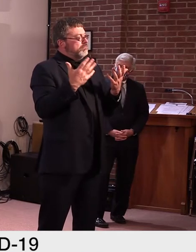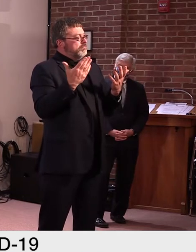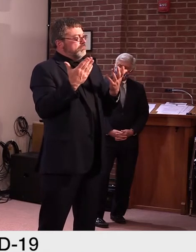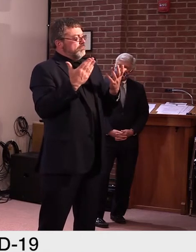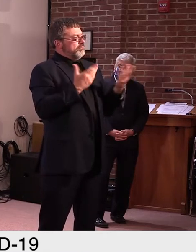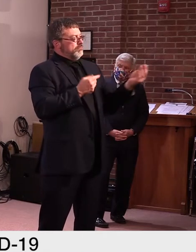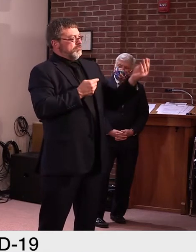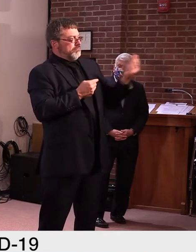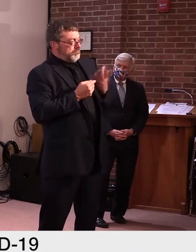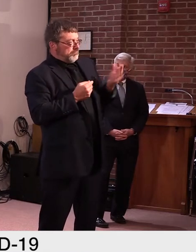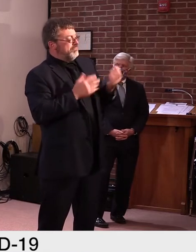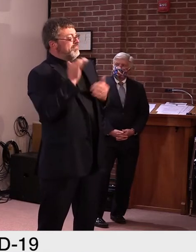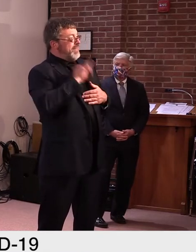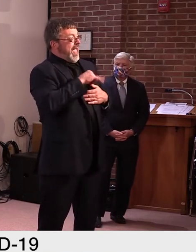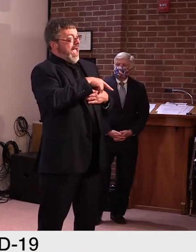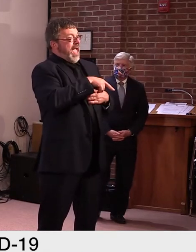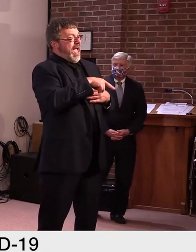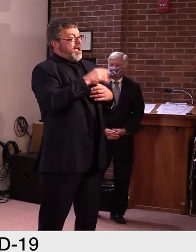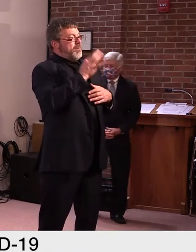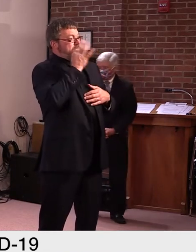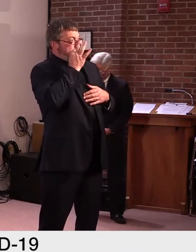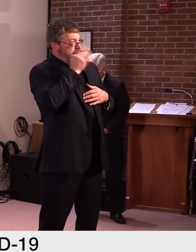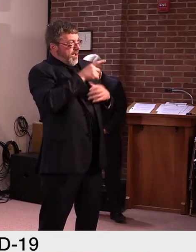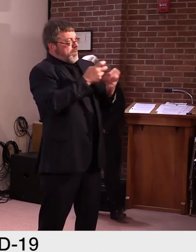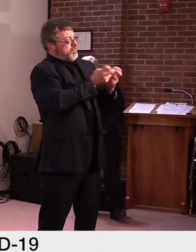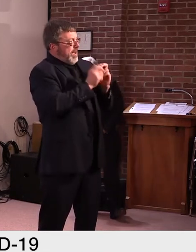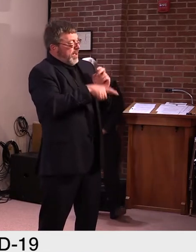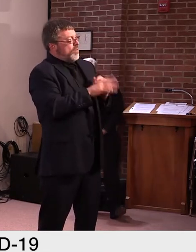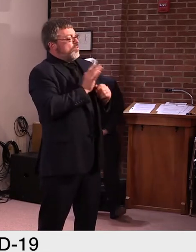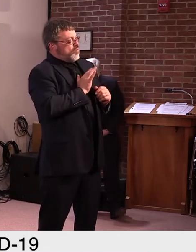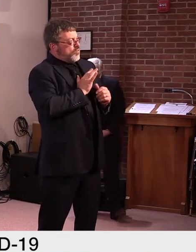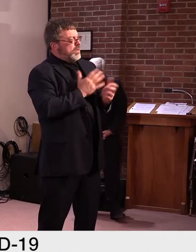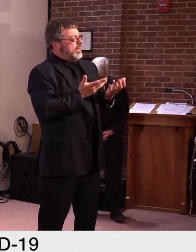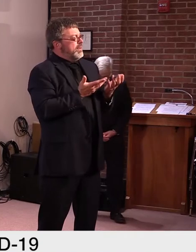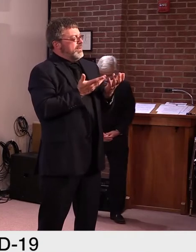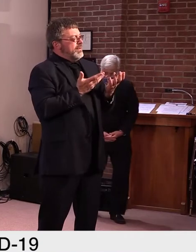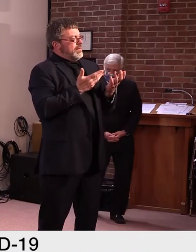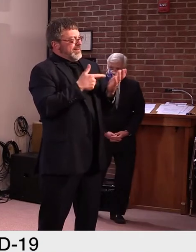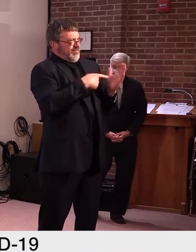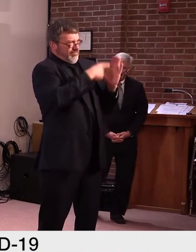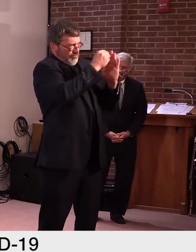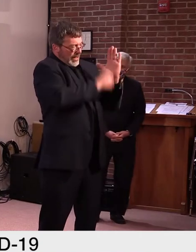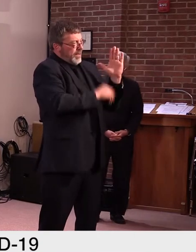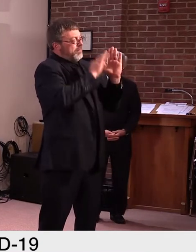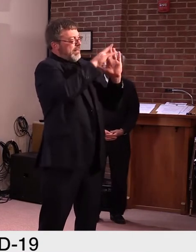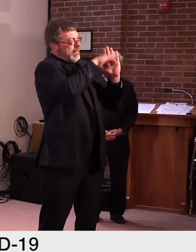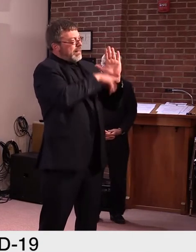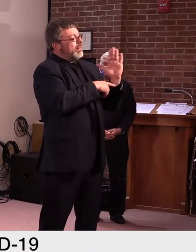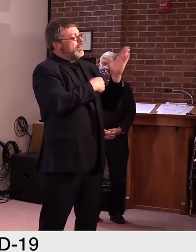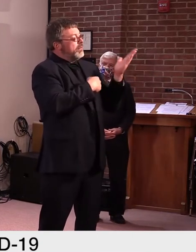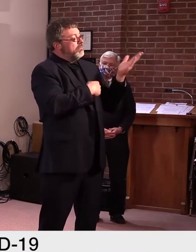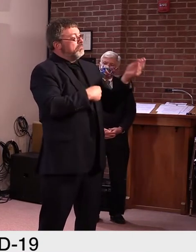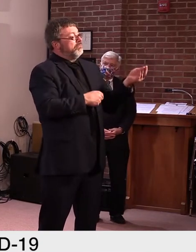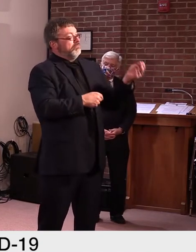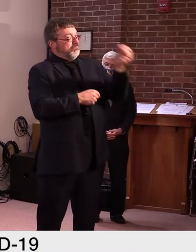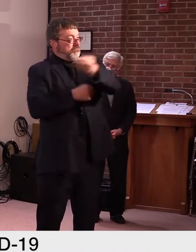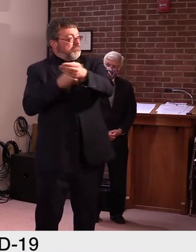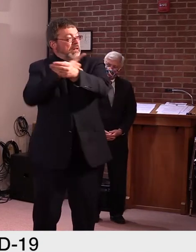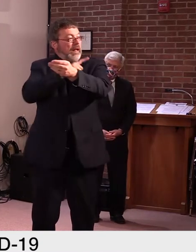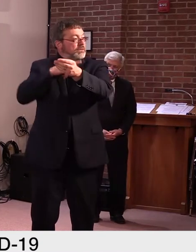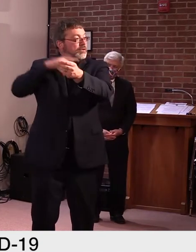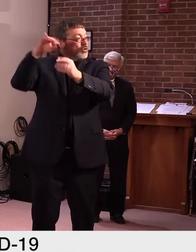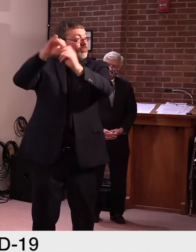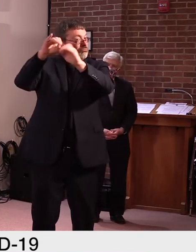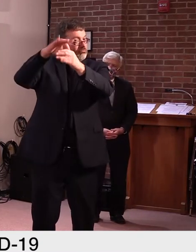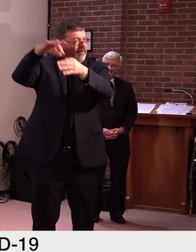marijuana, a panel that they, uh, they, uh, put into their bill, uh, is going to come back to the legislature and they're going to vote